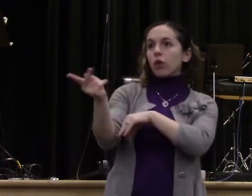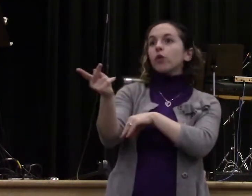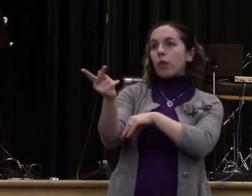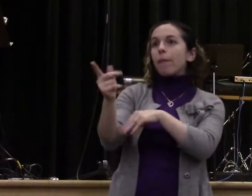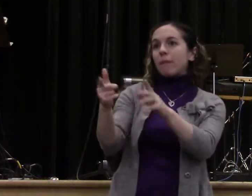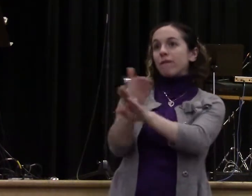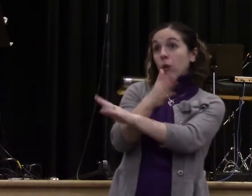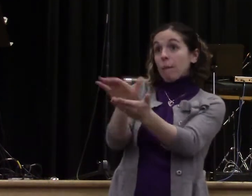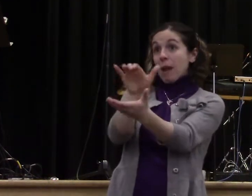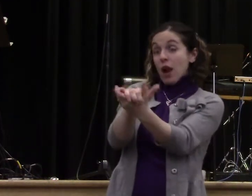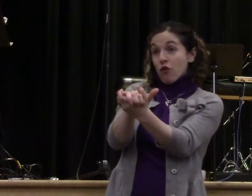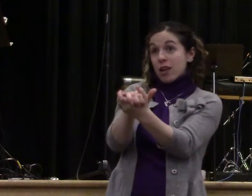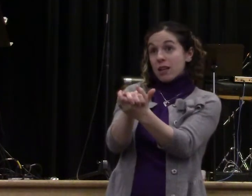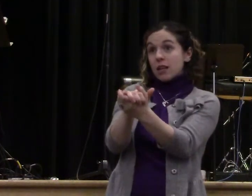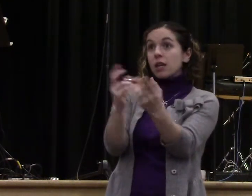you got some surprises coming.